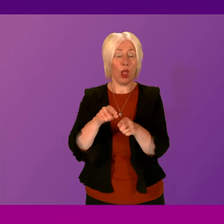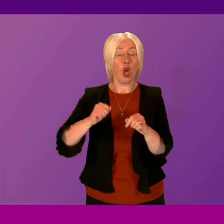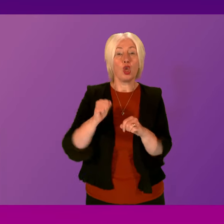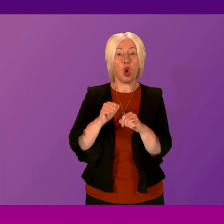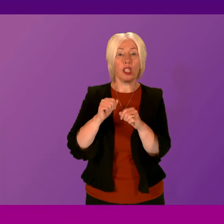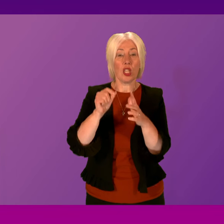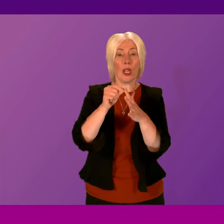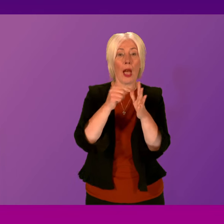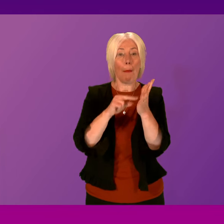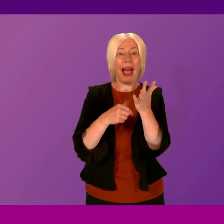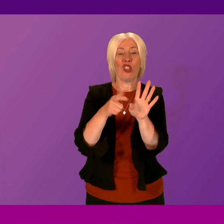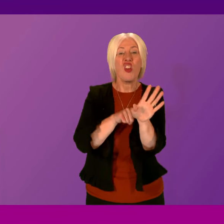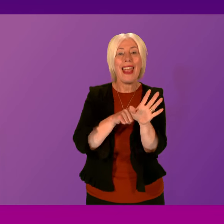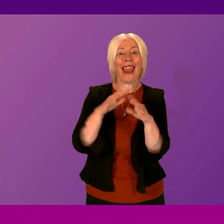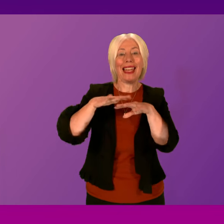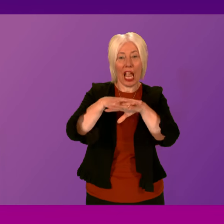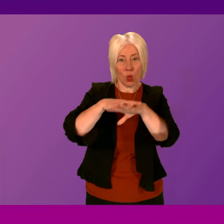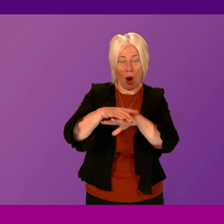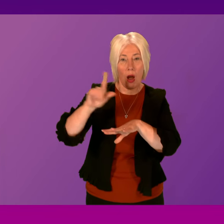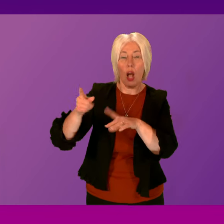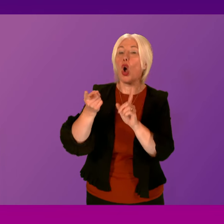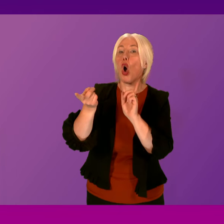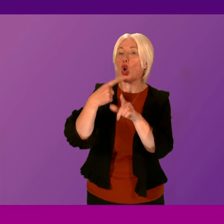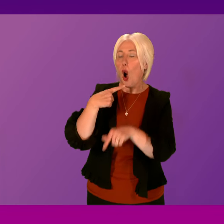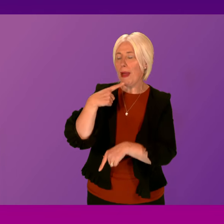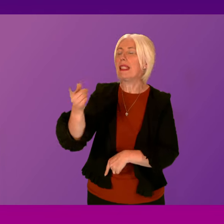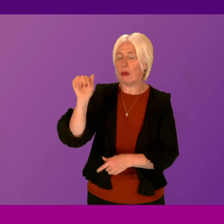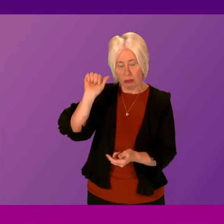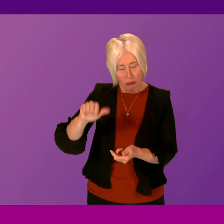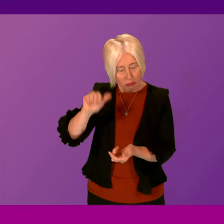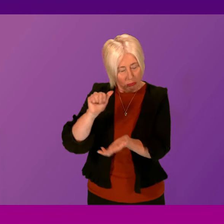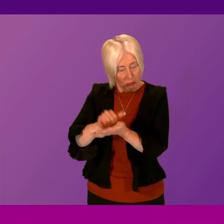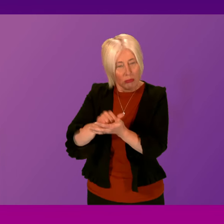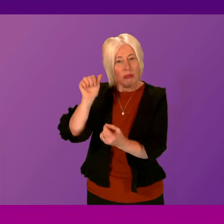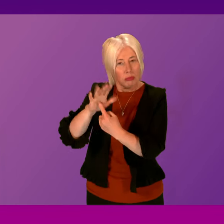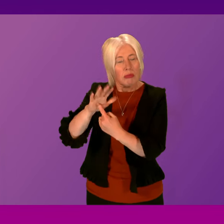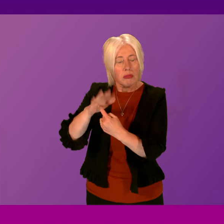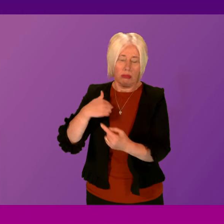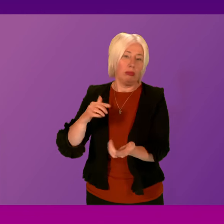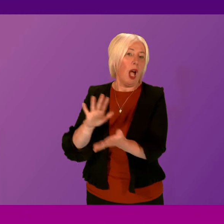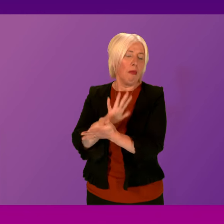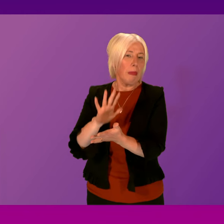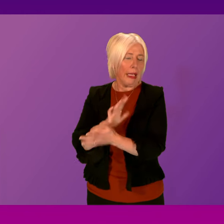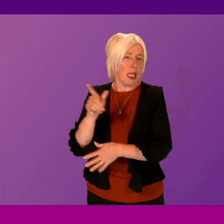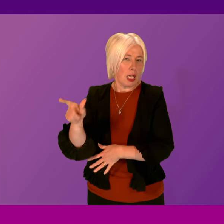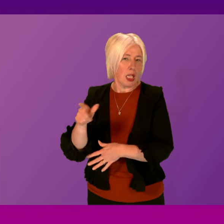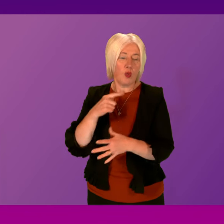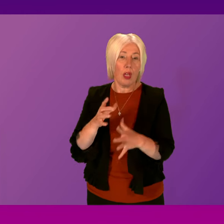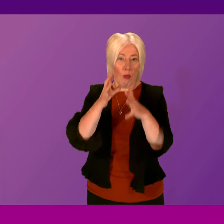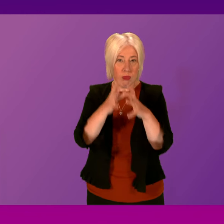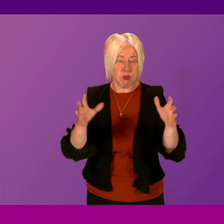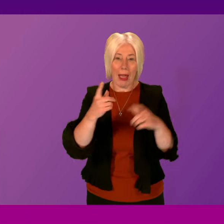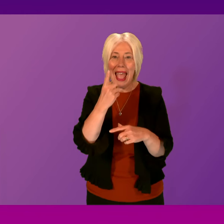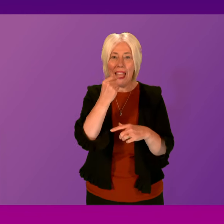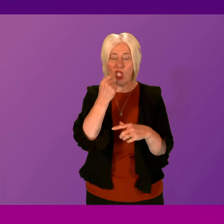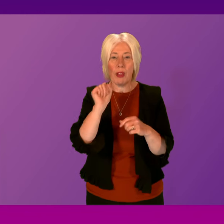as well because the points that are made by Bob Doris are incredibly important. I'm very, very pleased that we are expanding eligibility